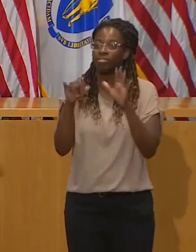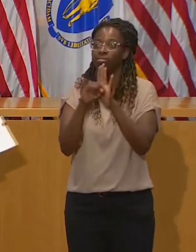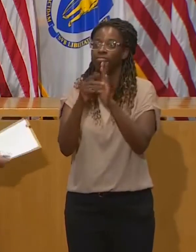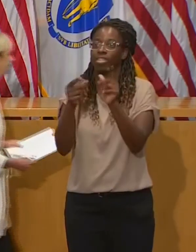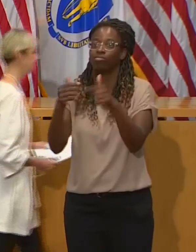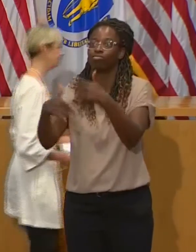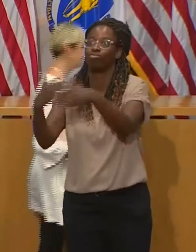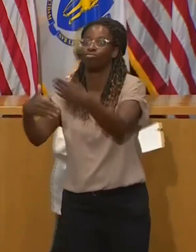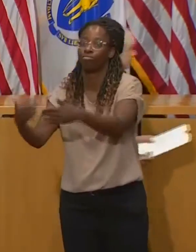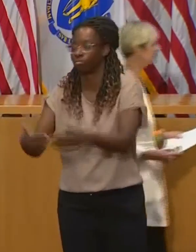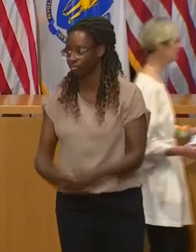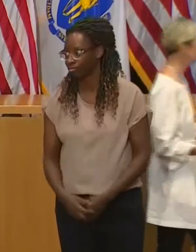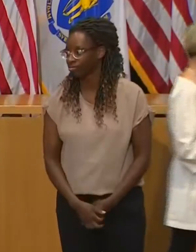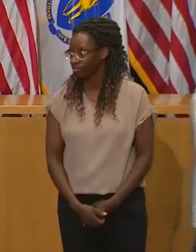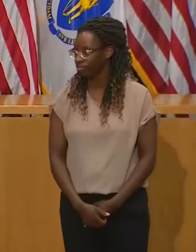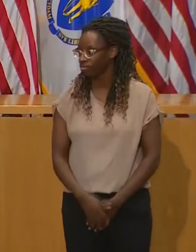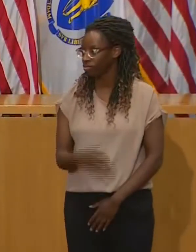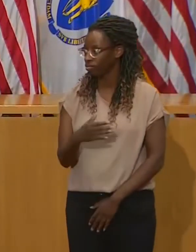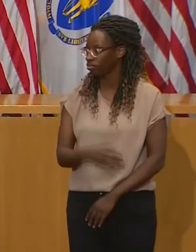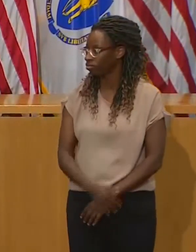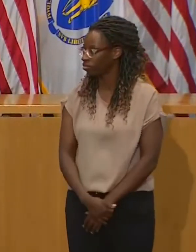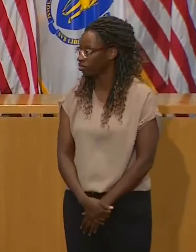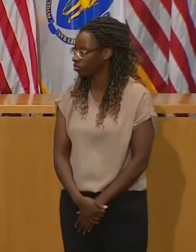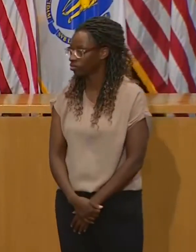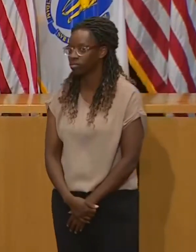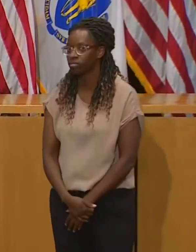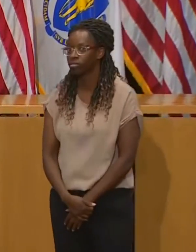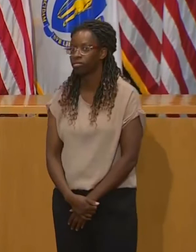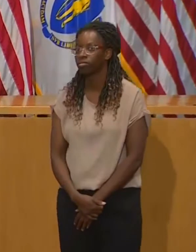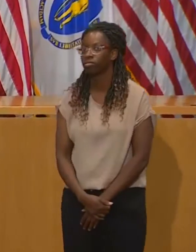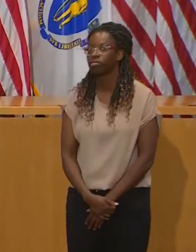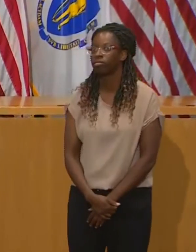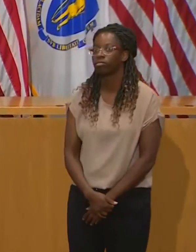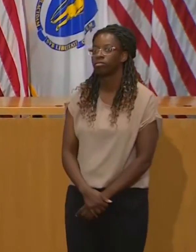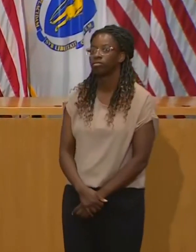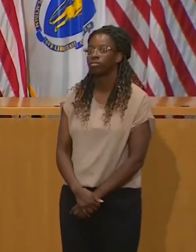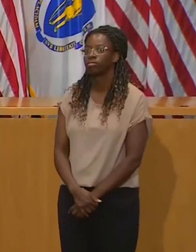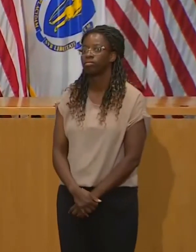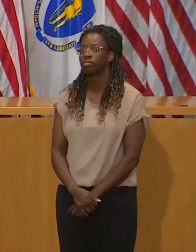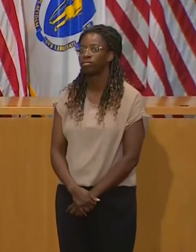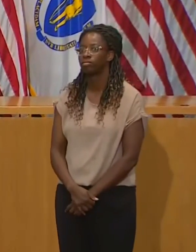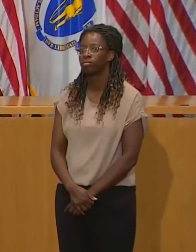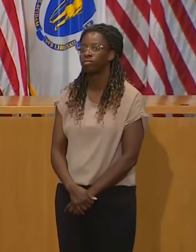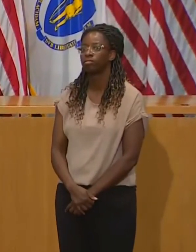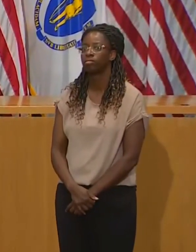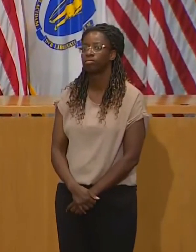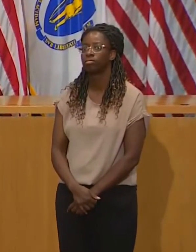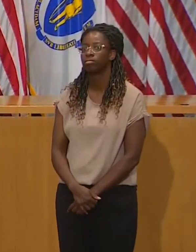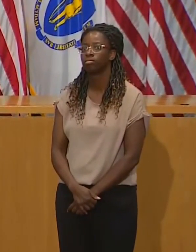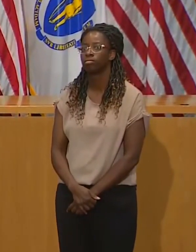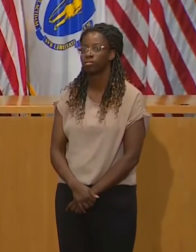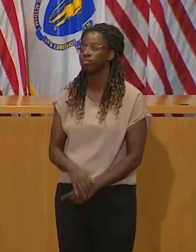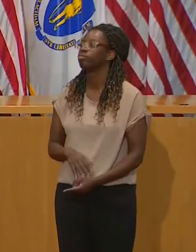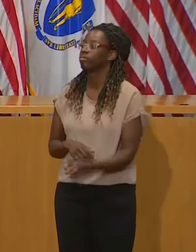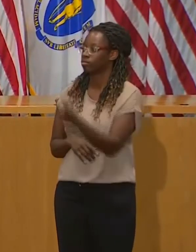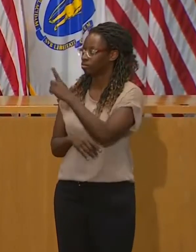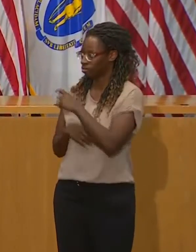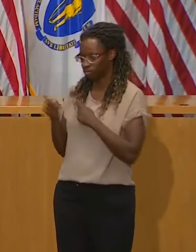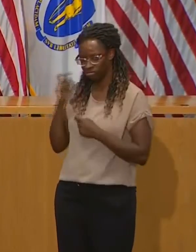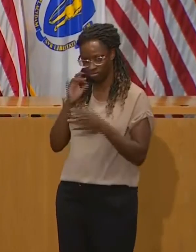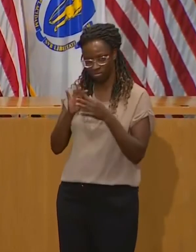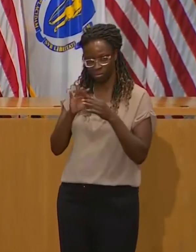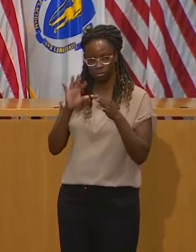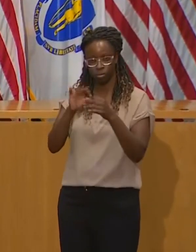a little bit about people needing to work. And I think most people understand you're not looking to shut down the state's